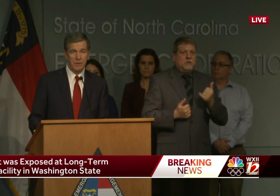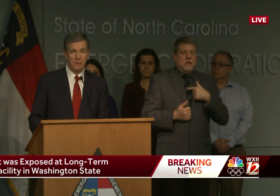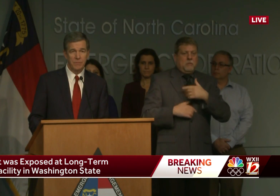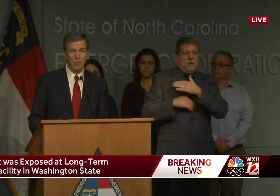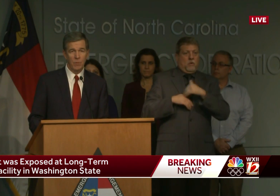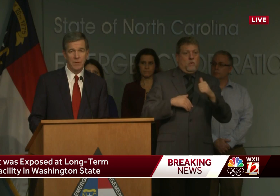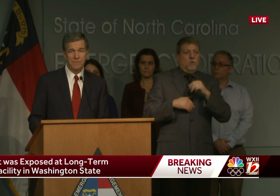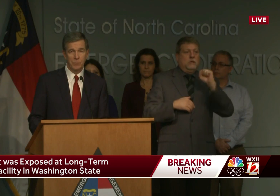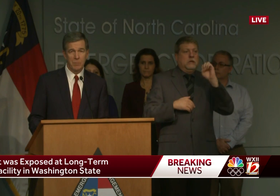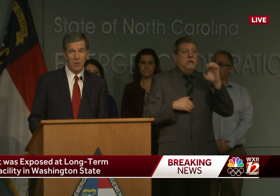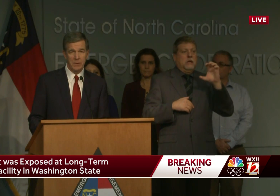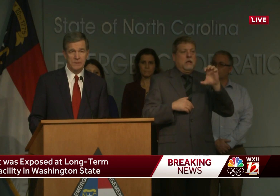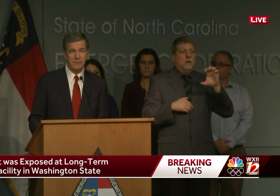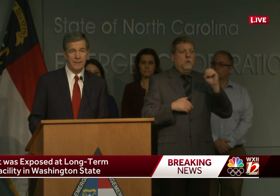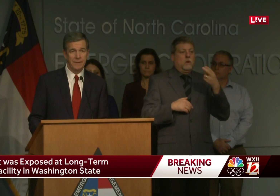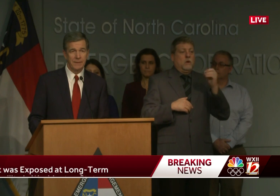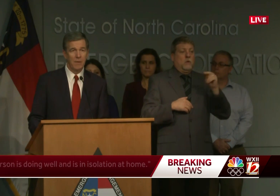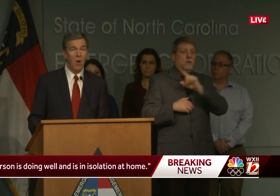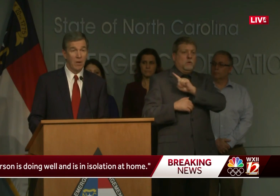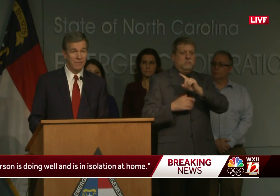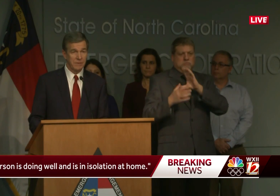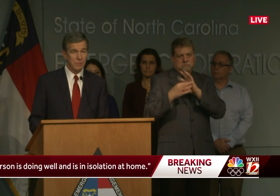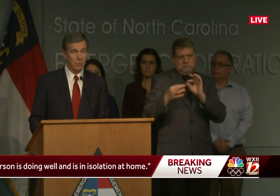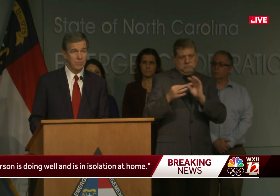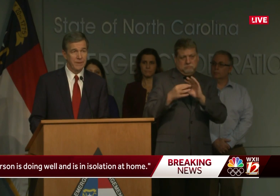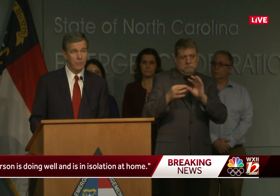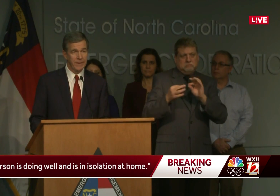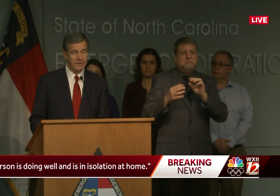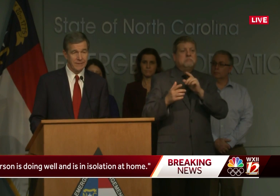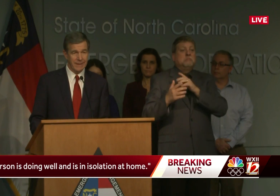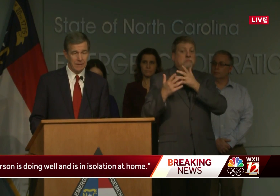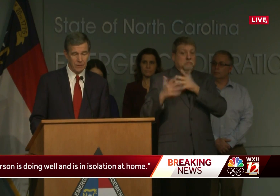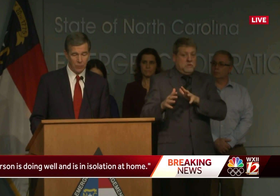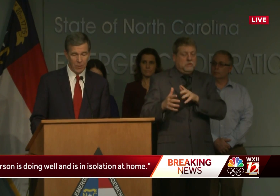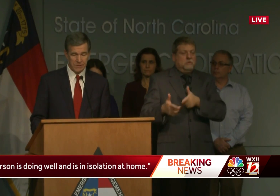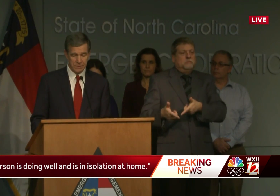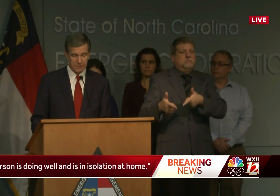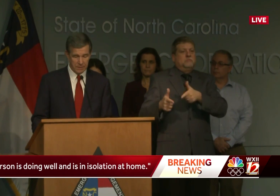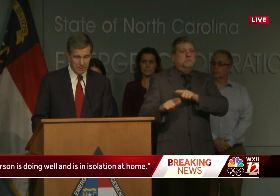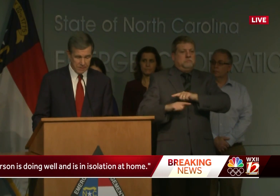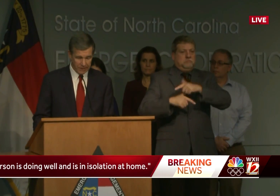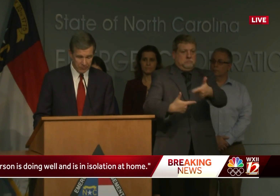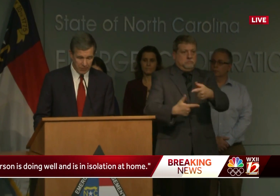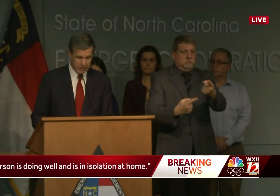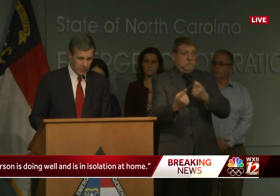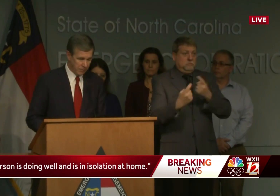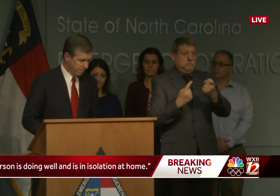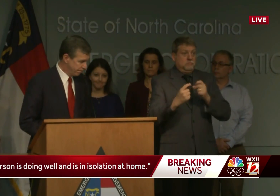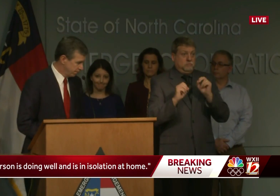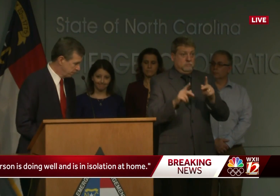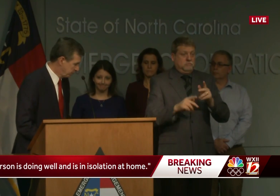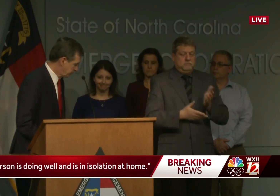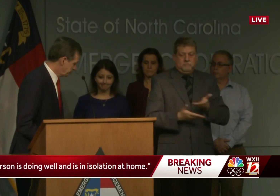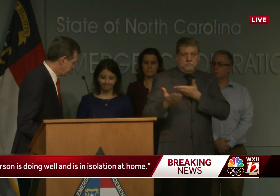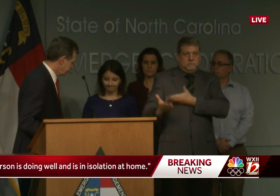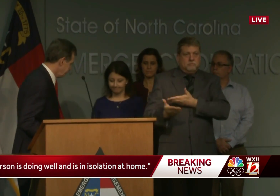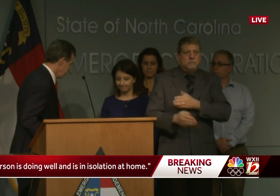Cohen for a few remarks, and then all of us will be ready to take your questions. Secretary Cohen.